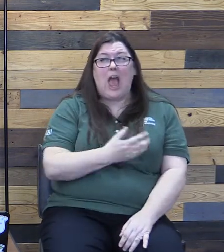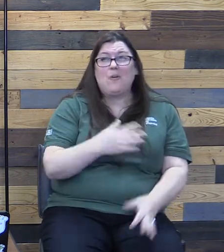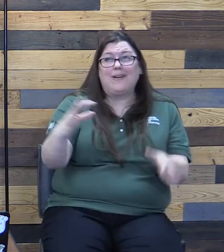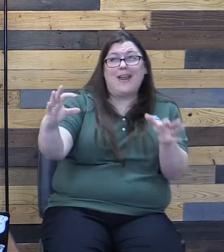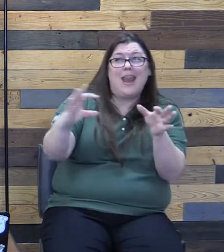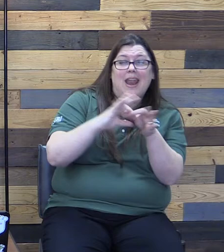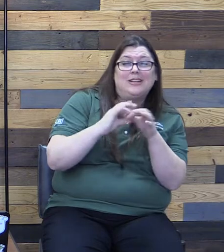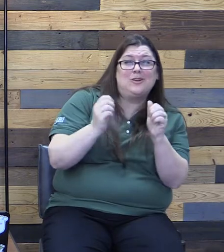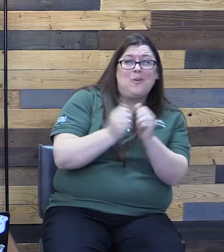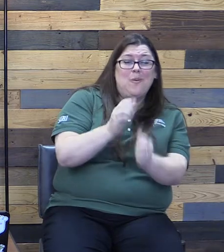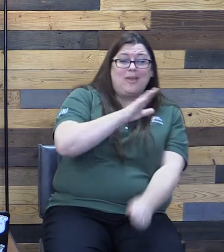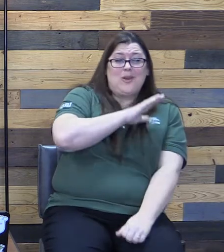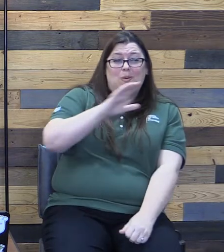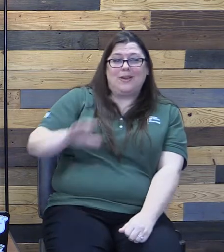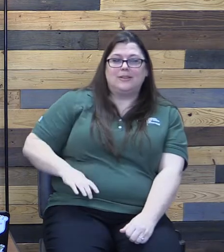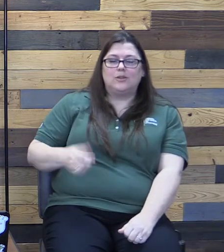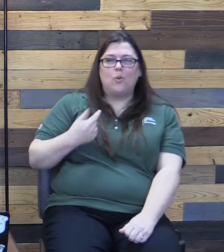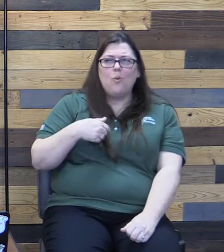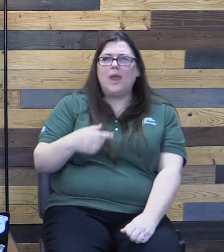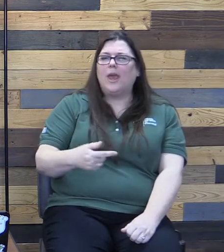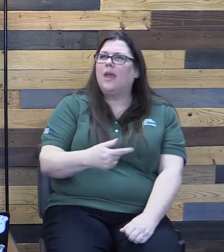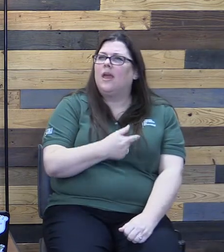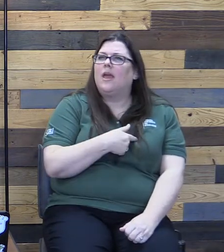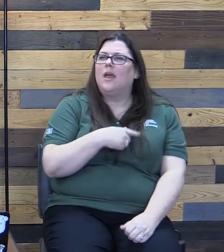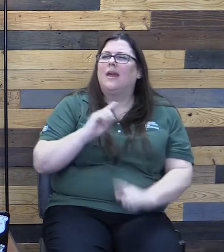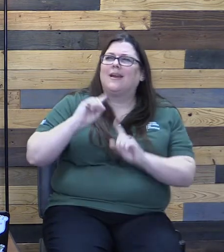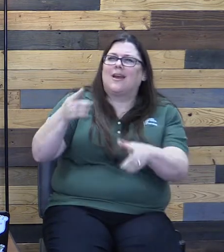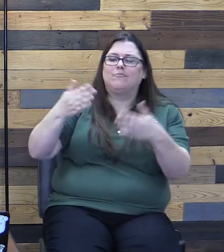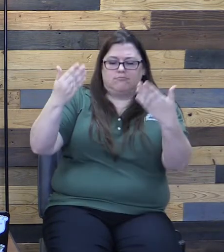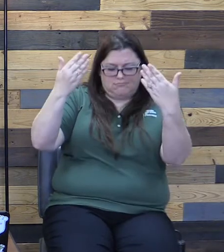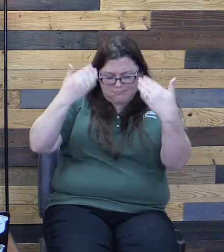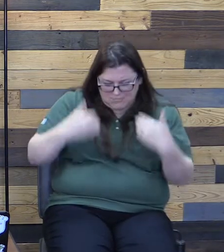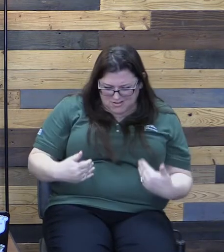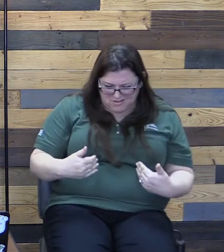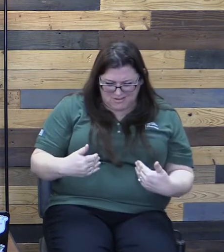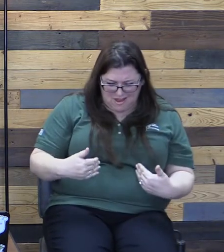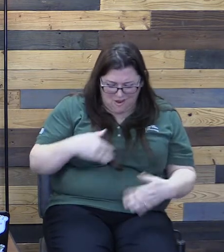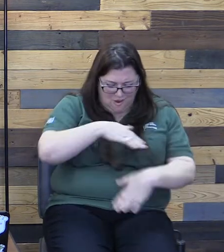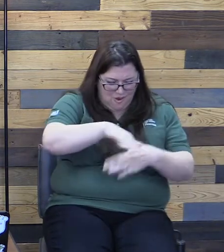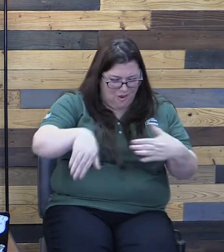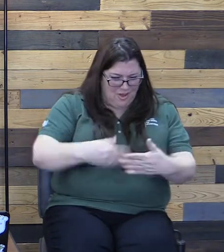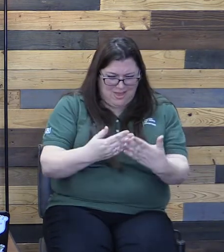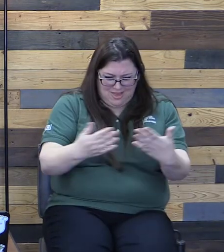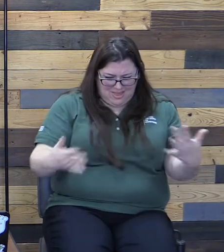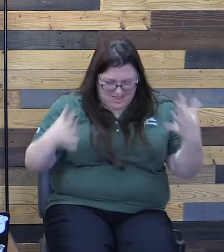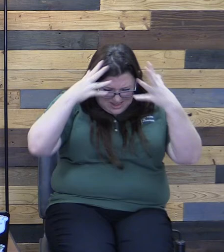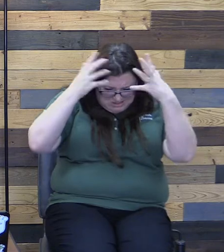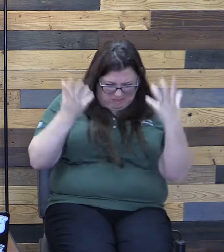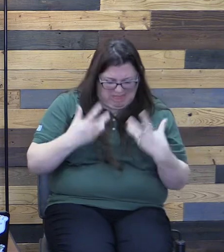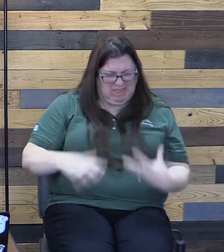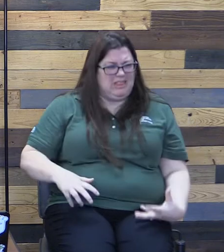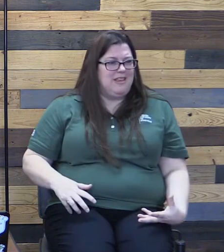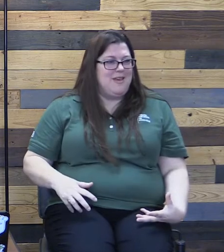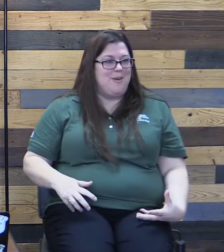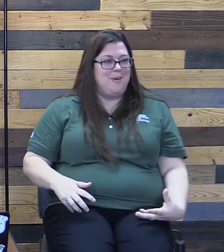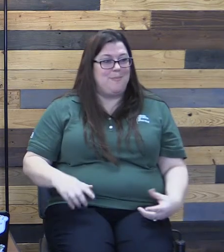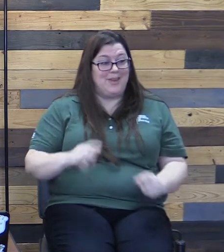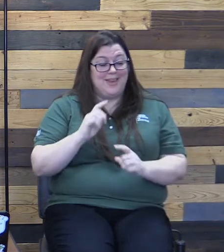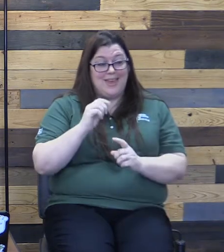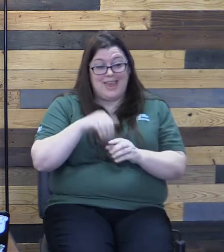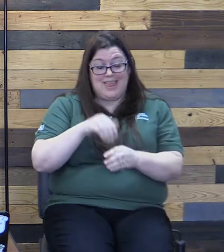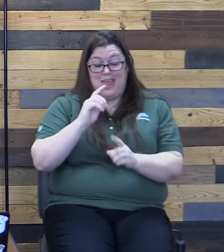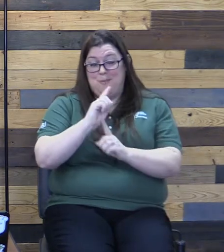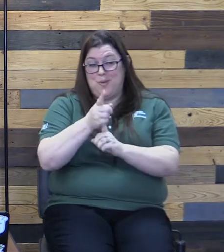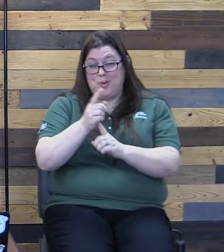Christ. We come as we are. We have all this stuff caked on us, and though in the moment that we decide to, yes,